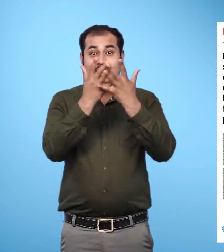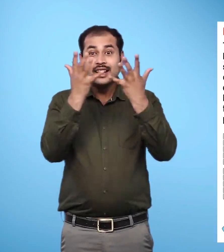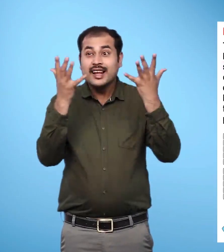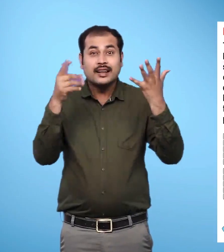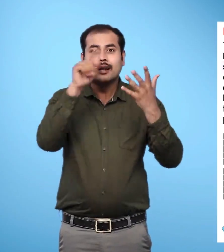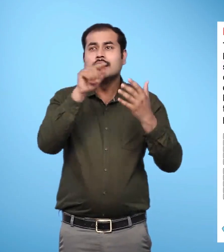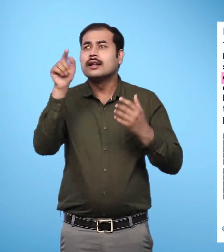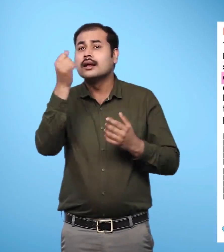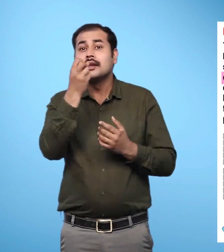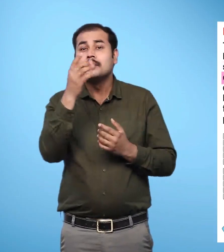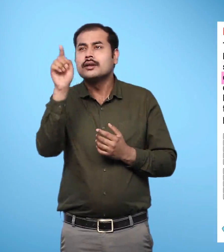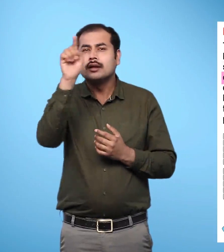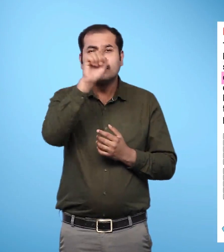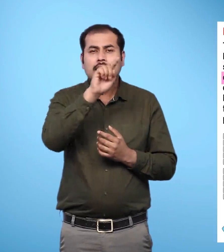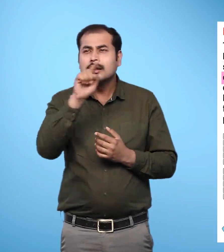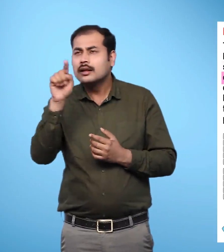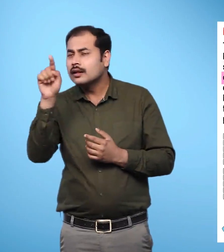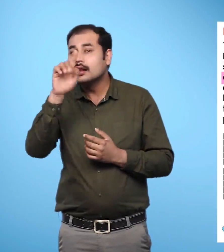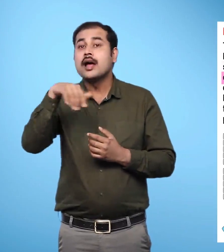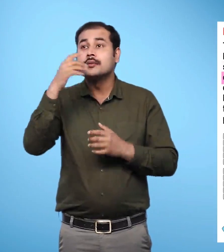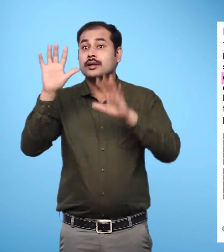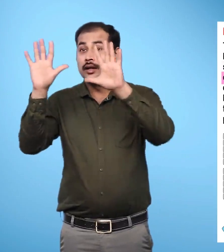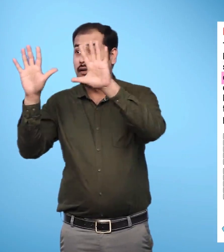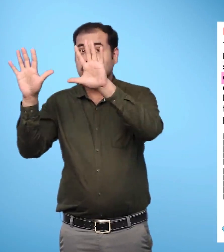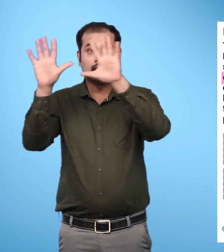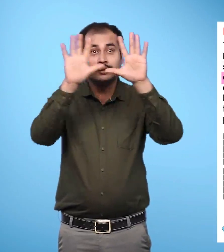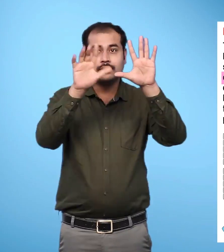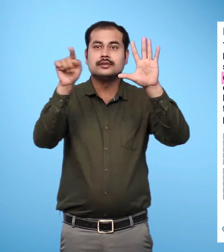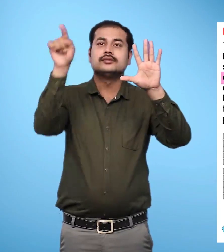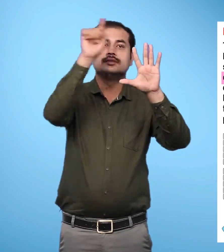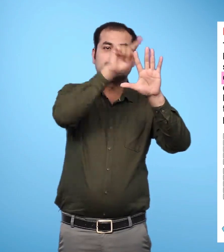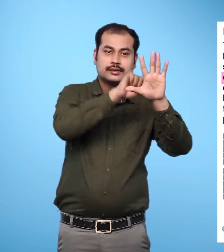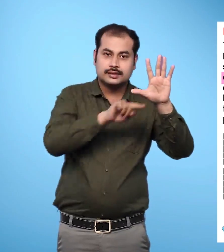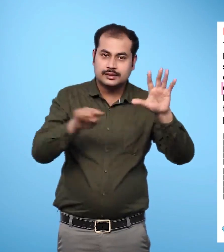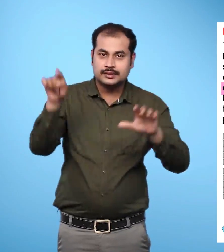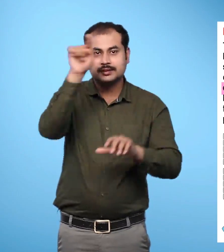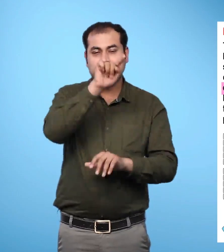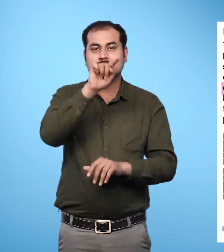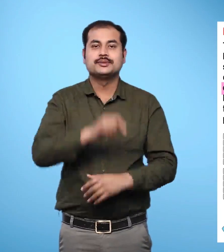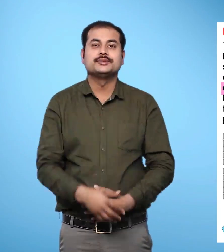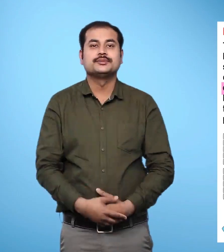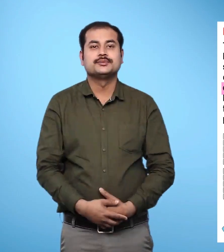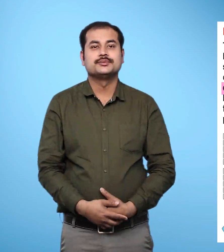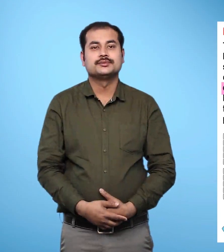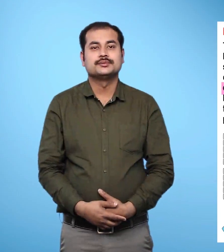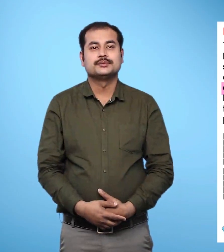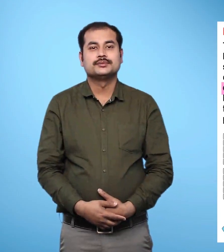need to be counted and a group of 10 is to be made by drawing a line around 10